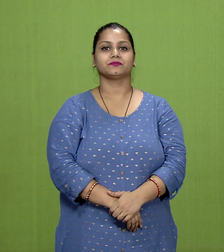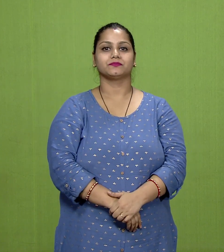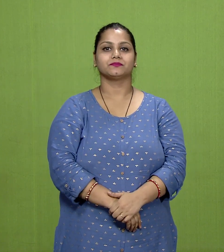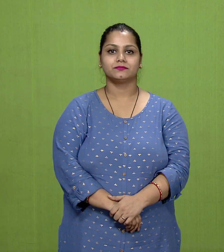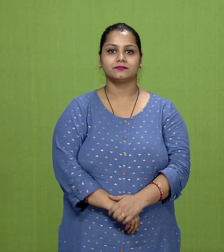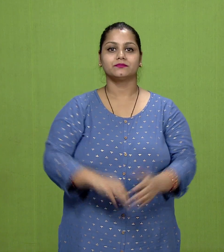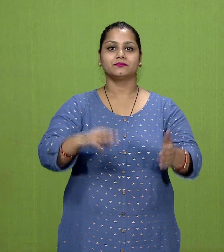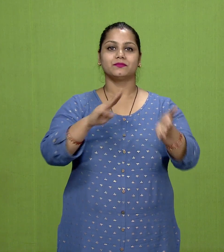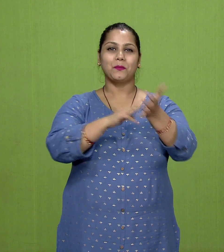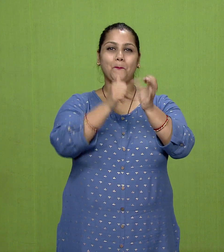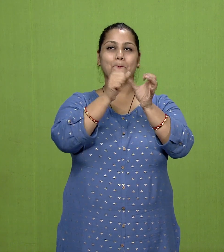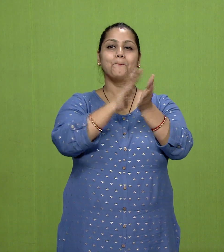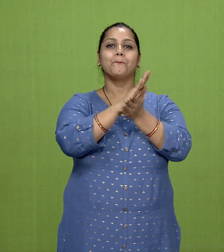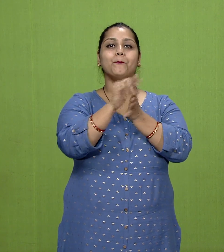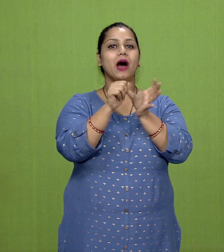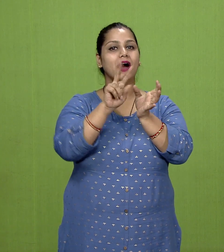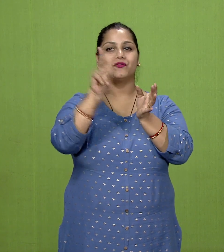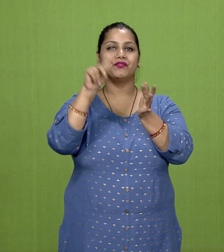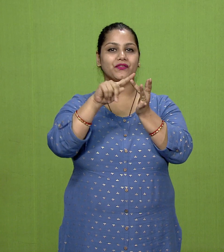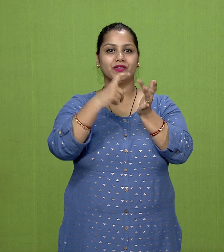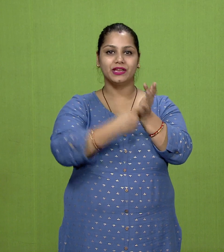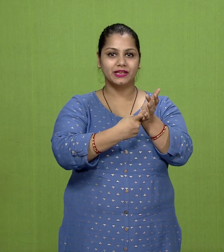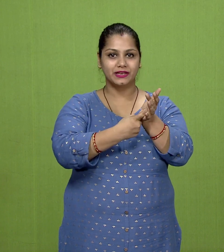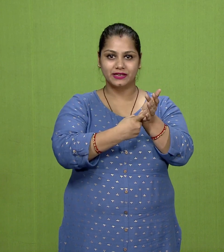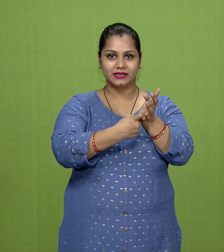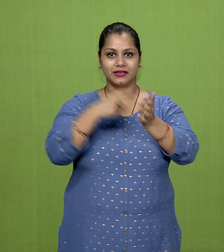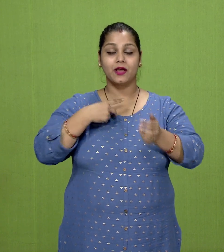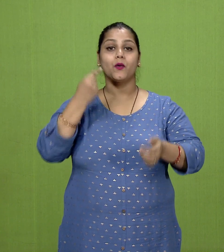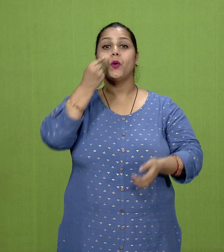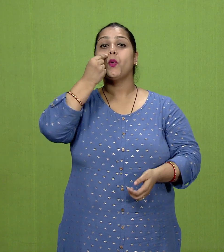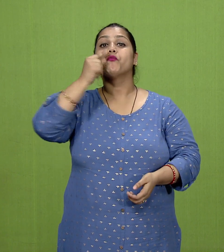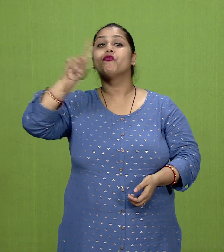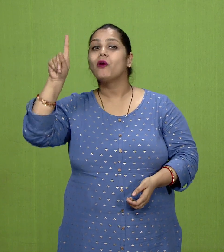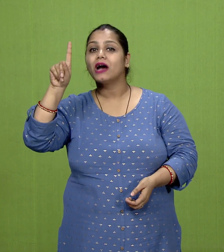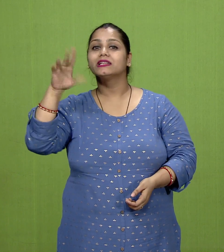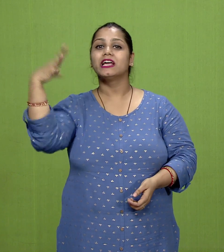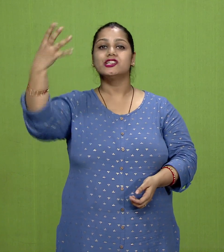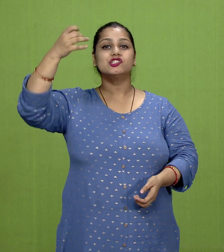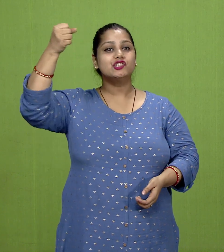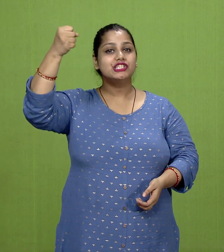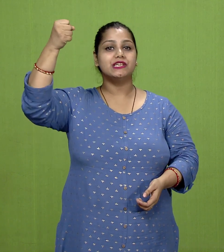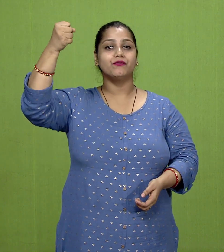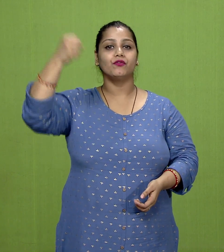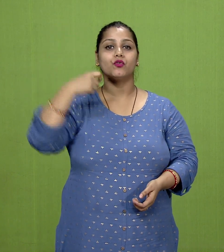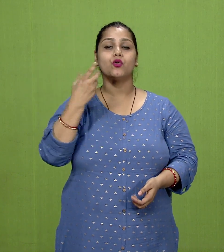His father was the chief of